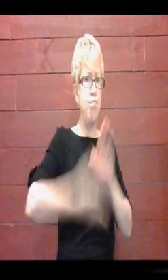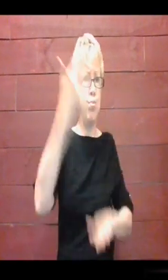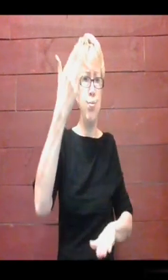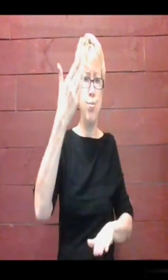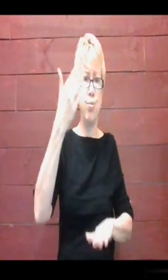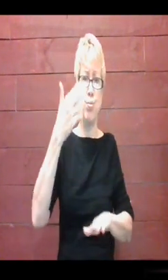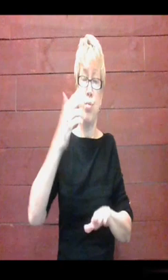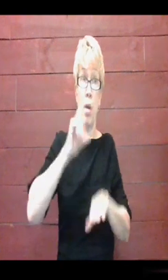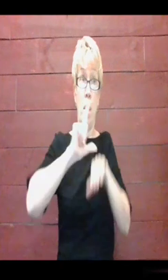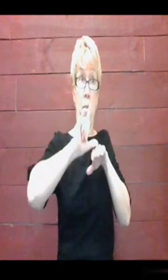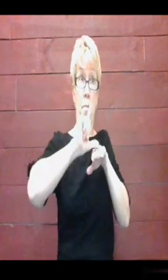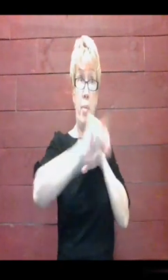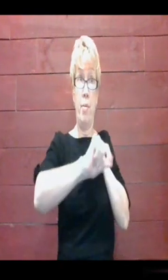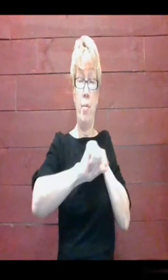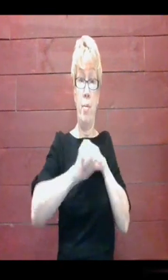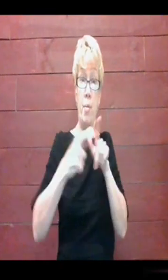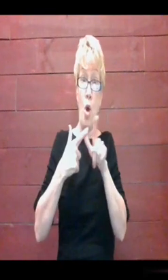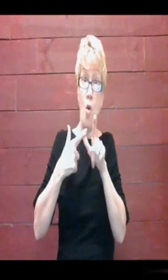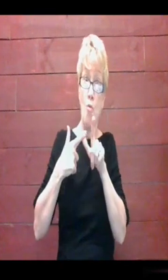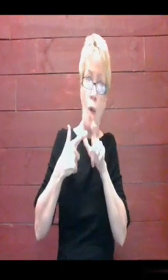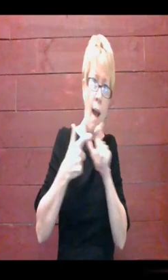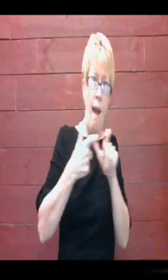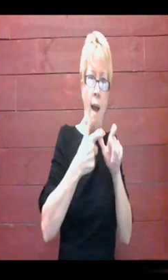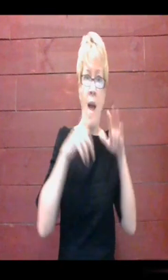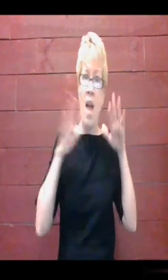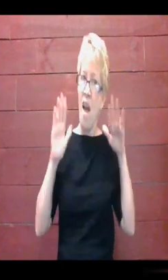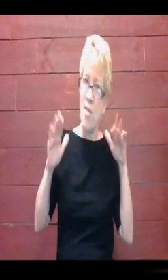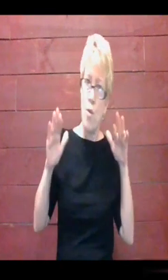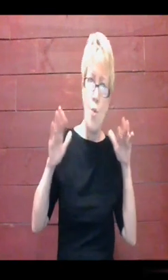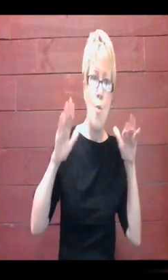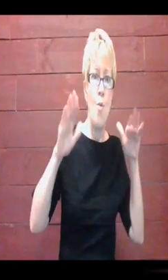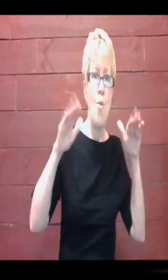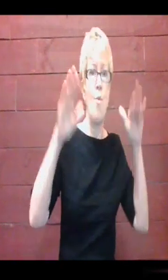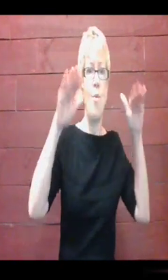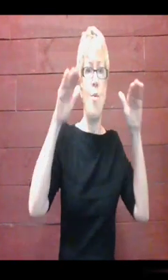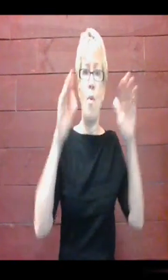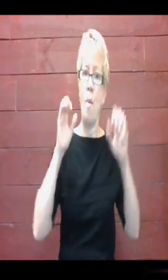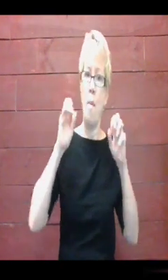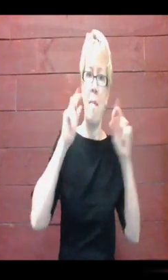burrow and back down the road as fast as they could run and fly.